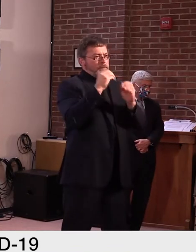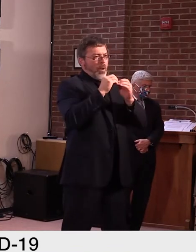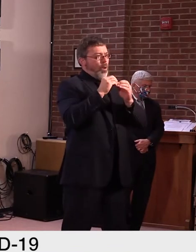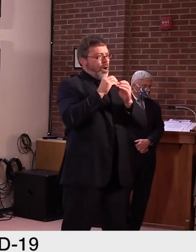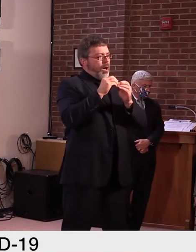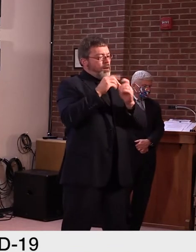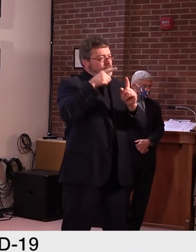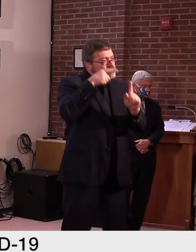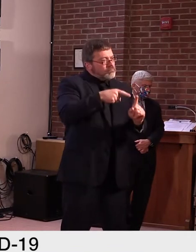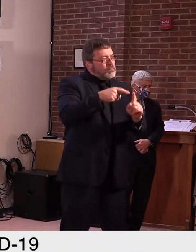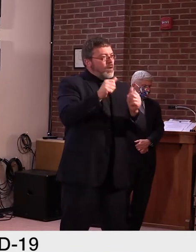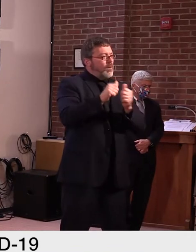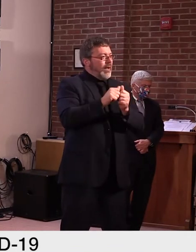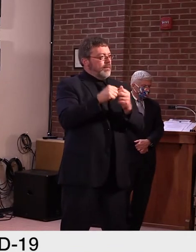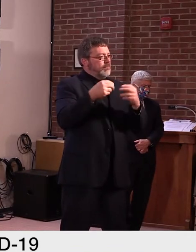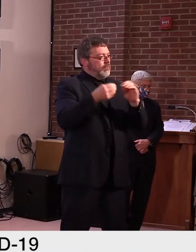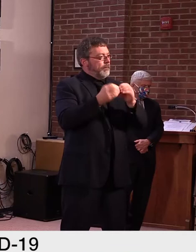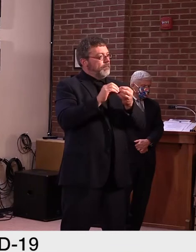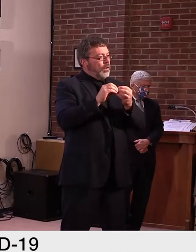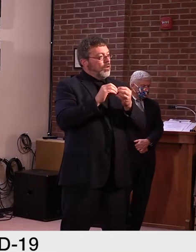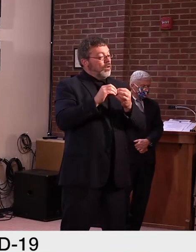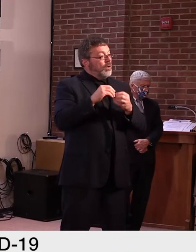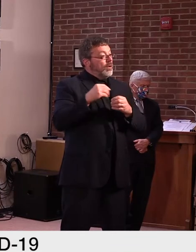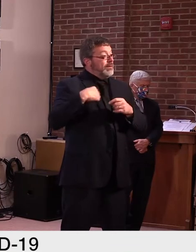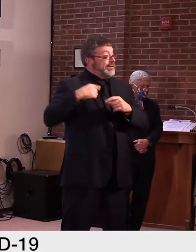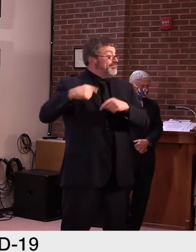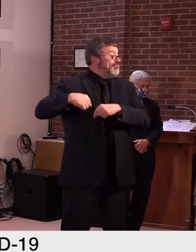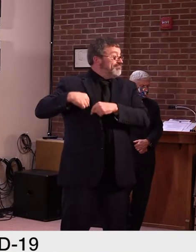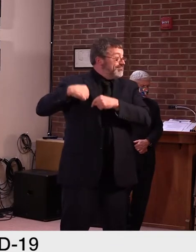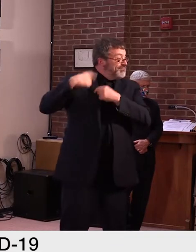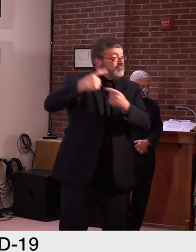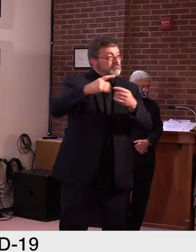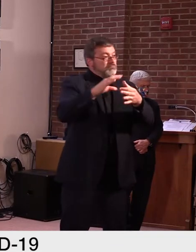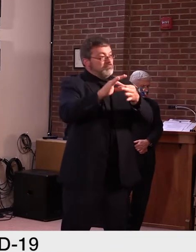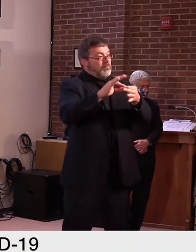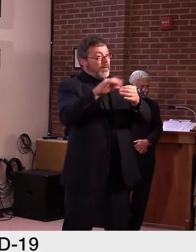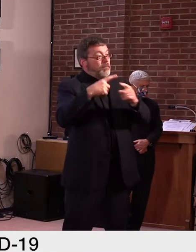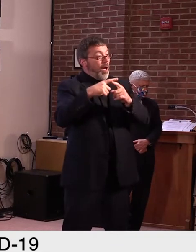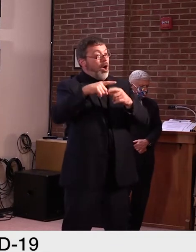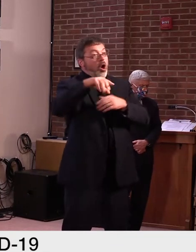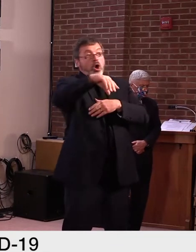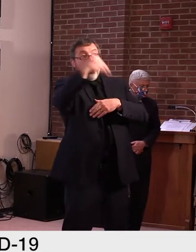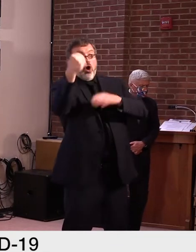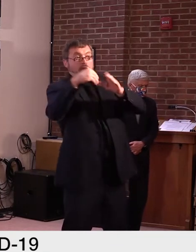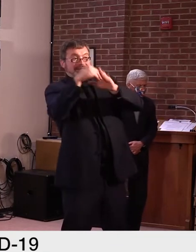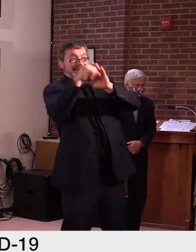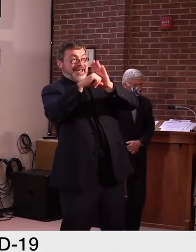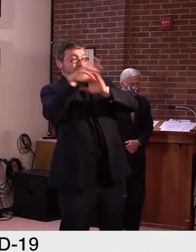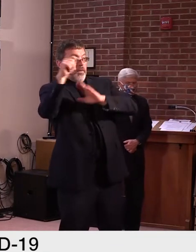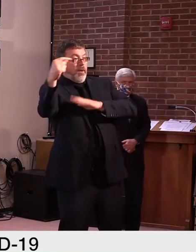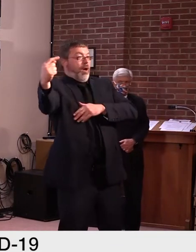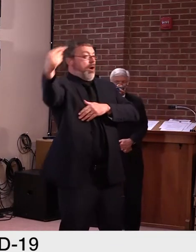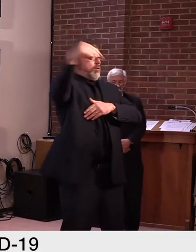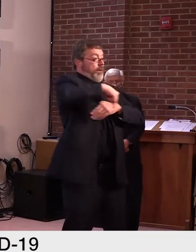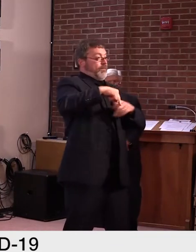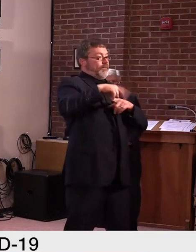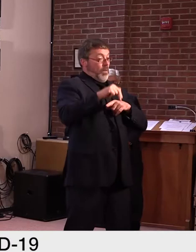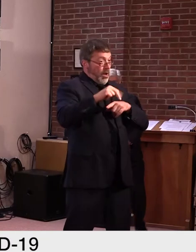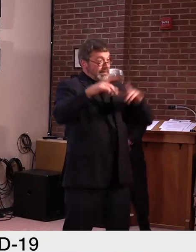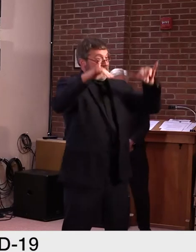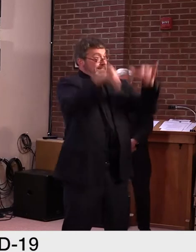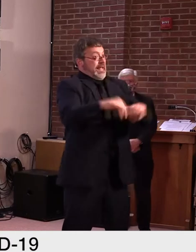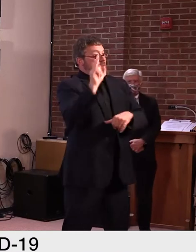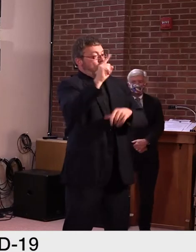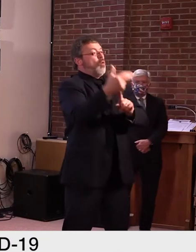about all out-of-state visitors. Now looking at out-of-state visitors to lodging establishments. You can see 2018-2019 quite